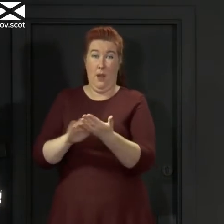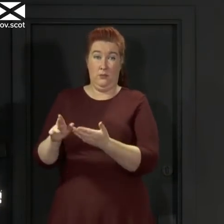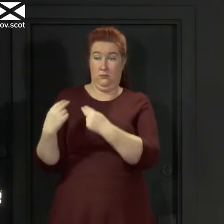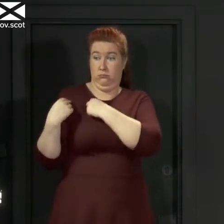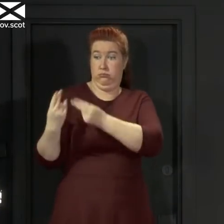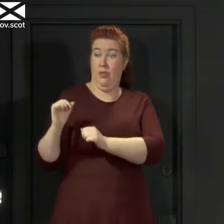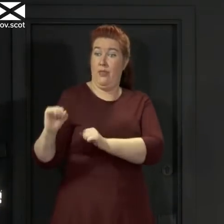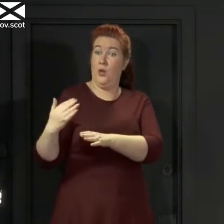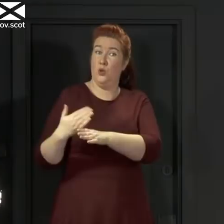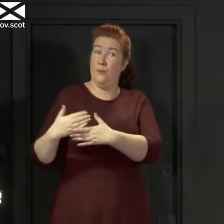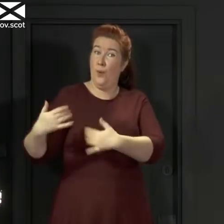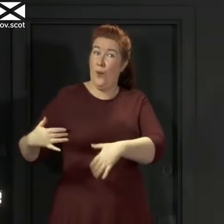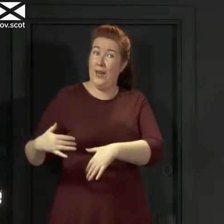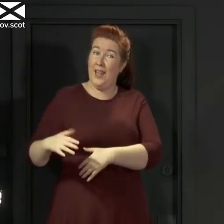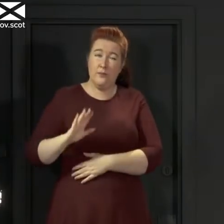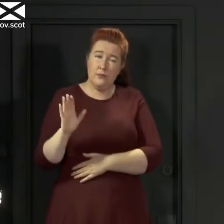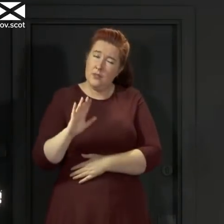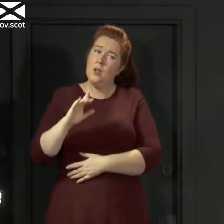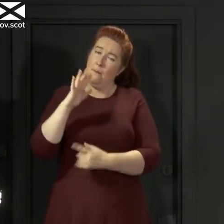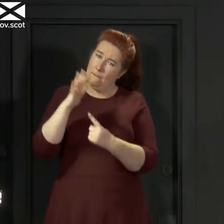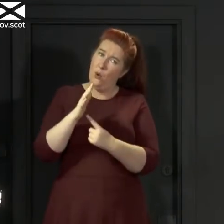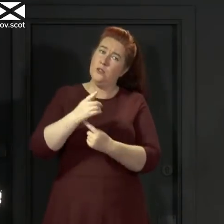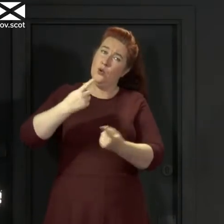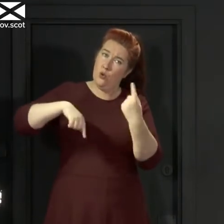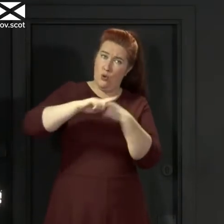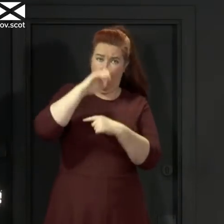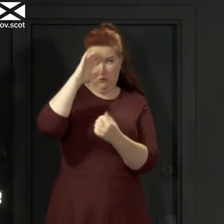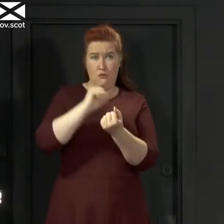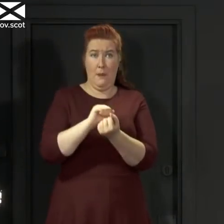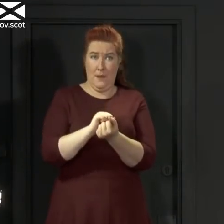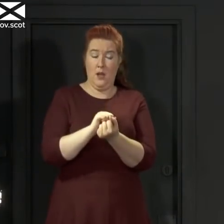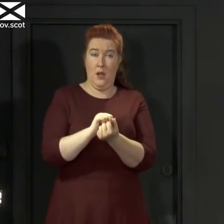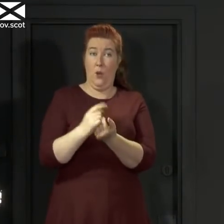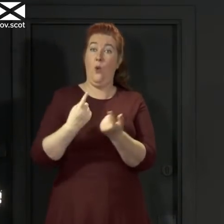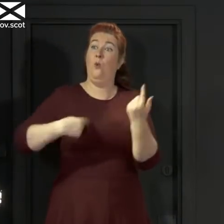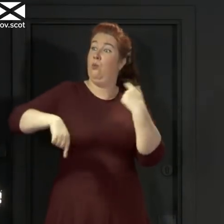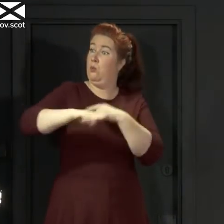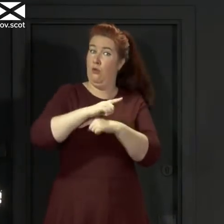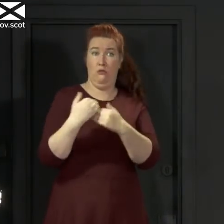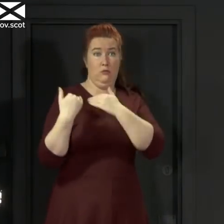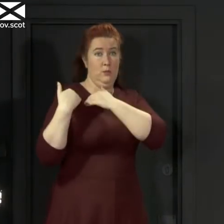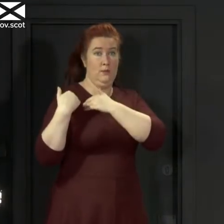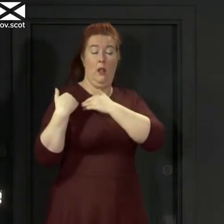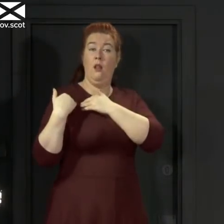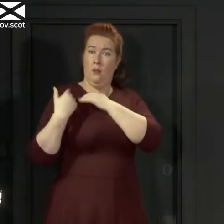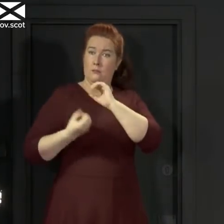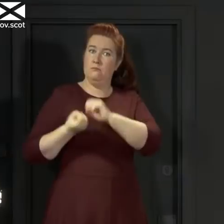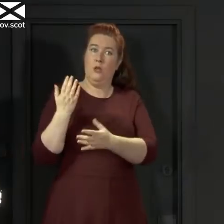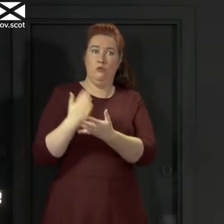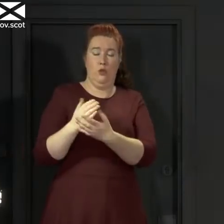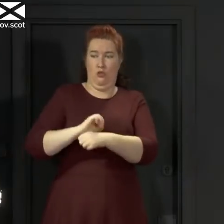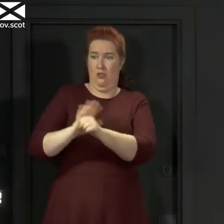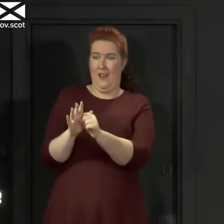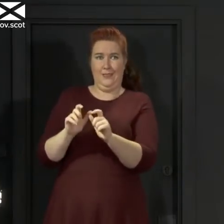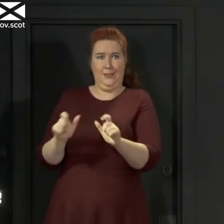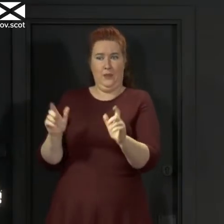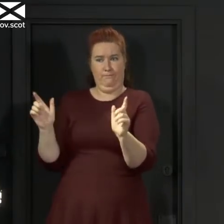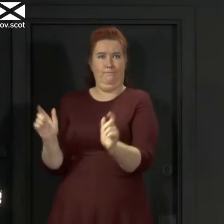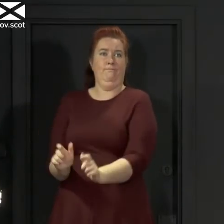that's an important point for all of us to remember. Each and every one of us has a part to play in keeping this virus at bay.